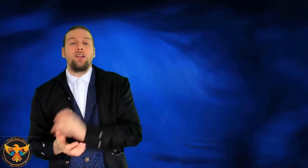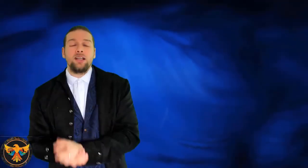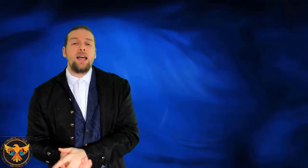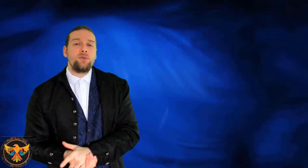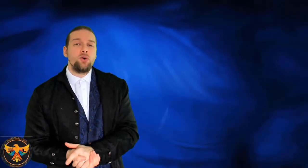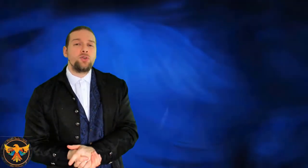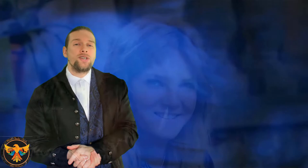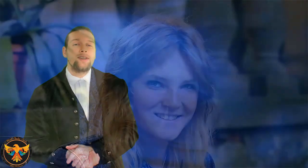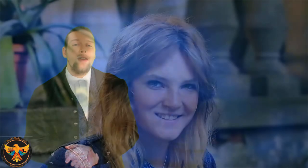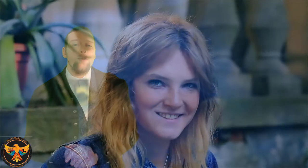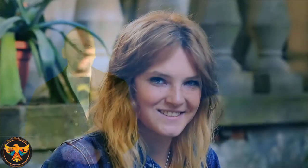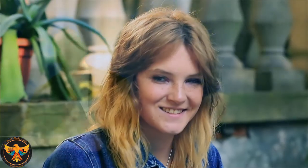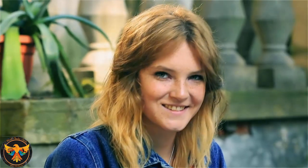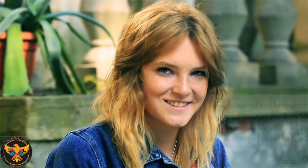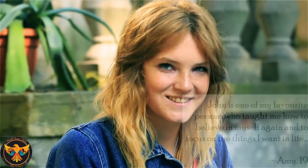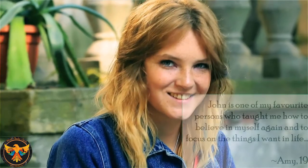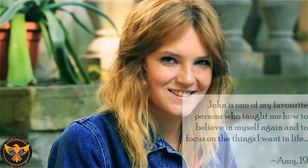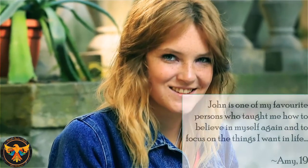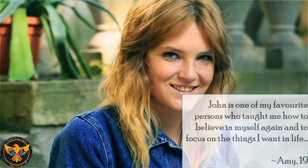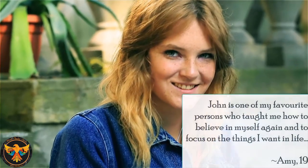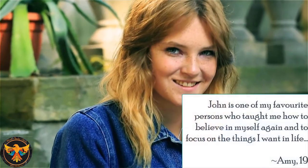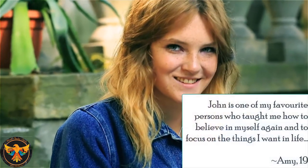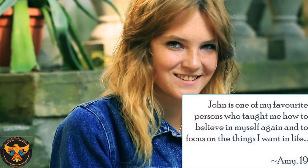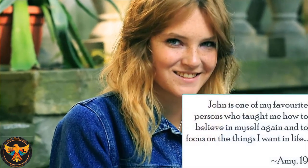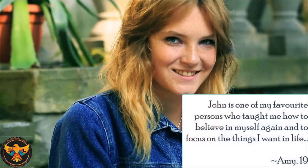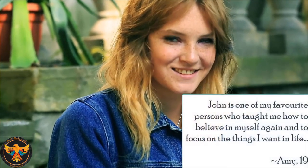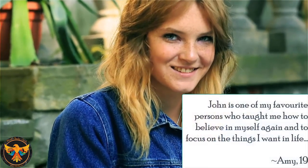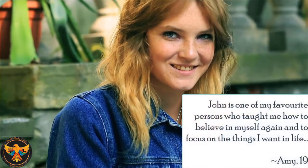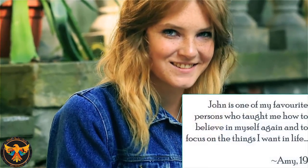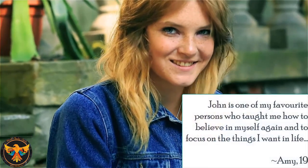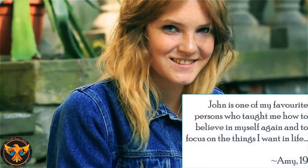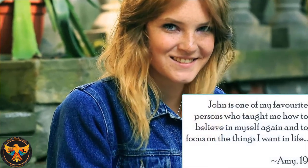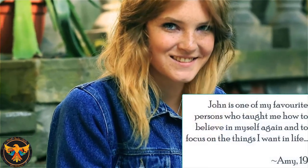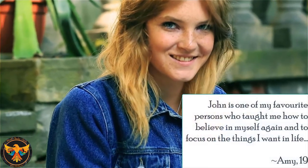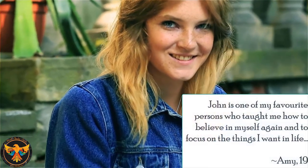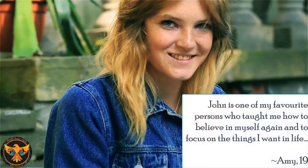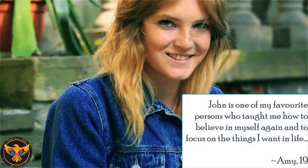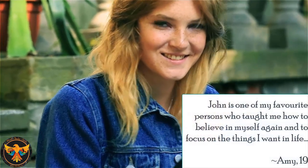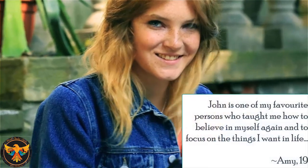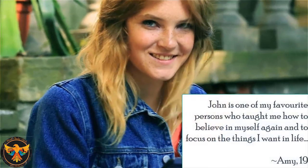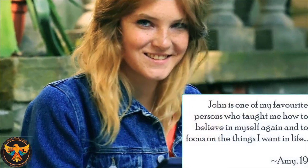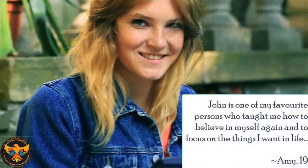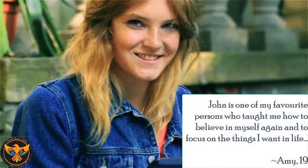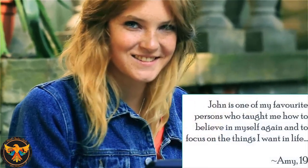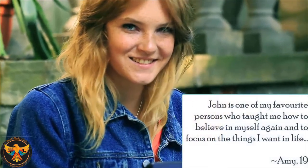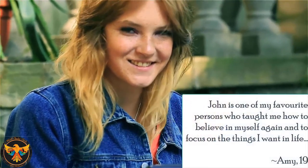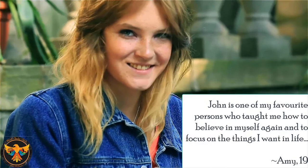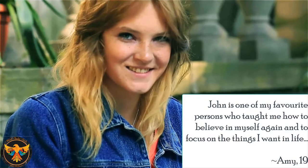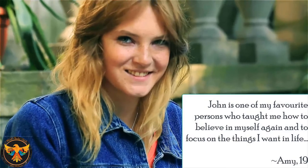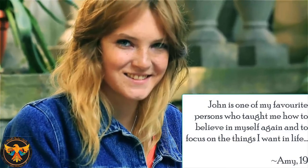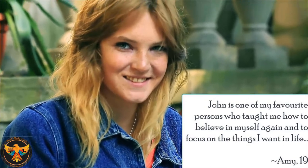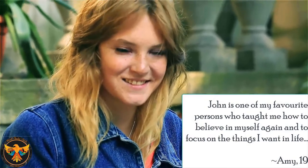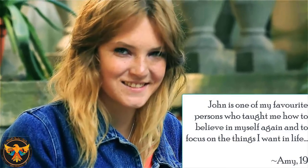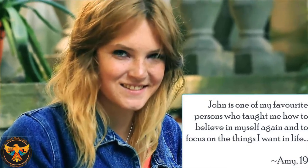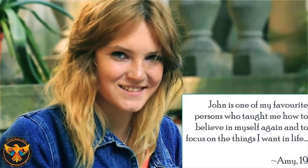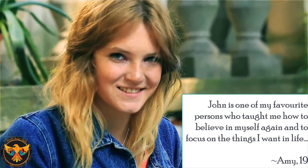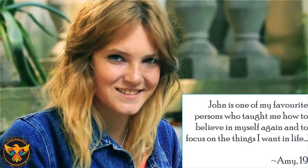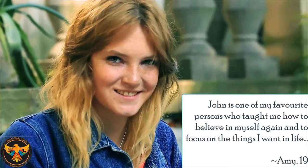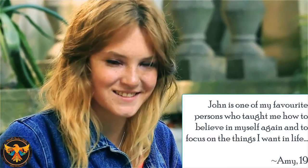a lot of life coaches and therapists that like to drag things on and leave you dangling on the carrot, I want to make sure that each and every single time that we meet